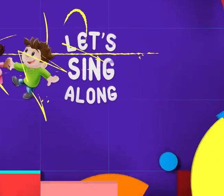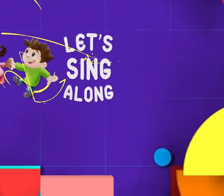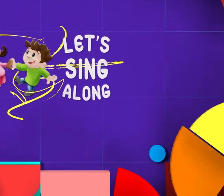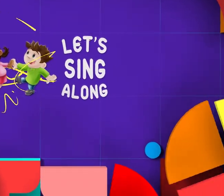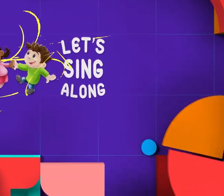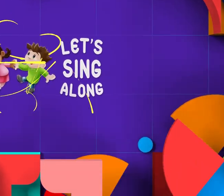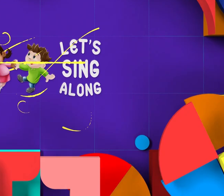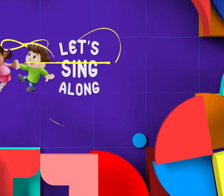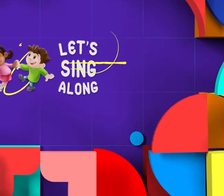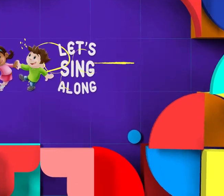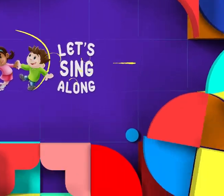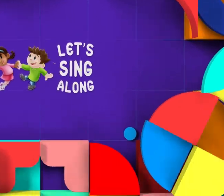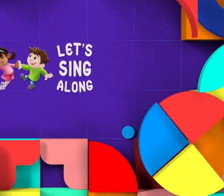Let's sing along!